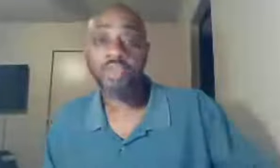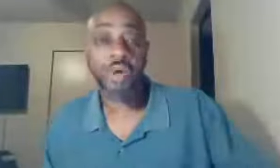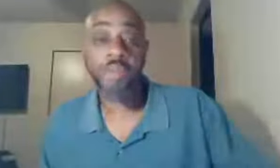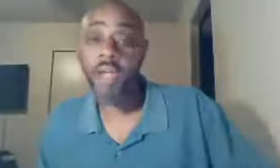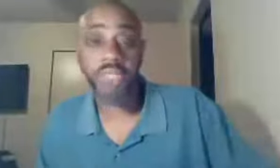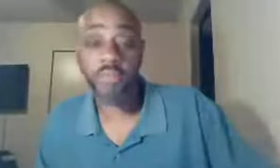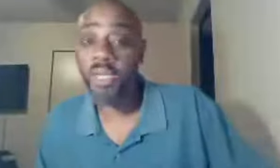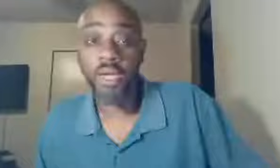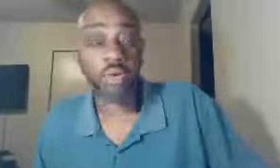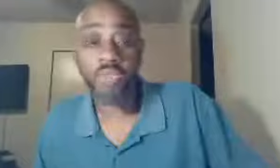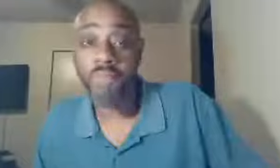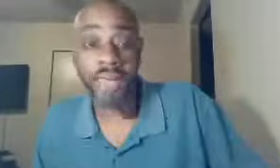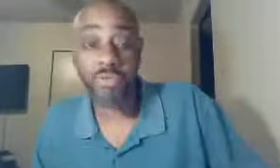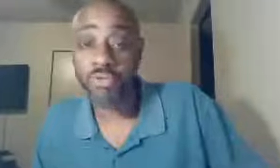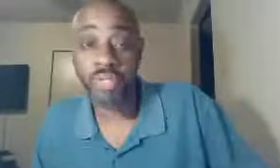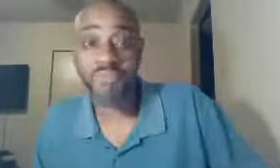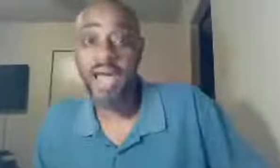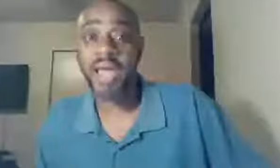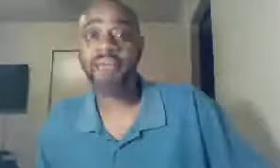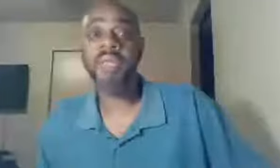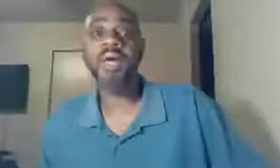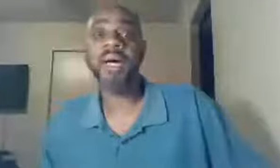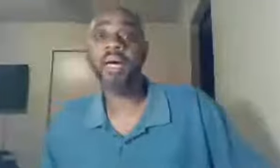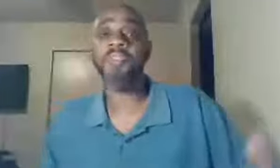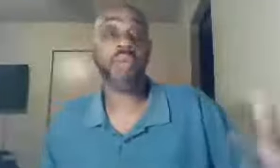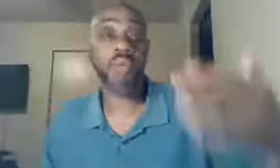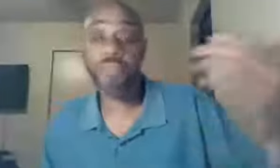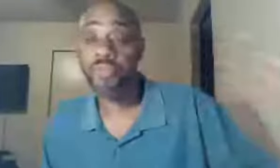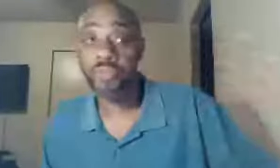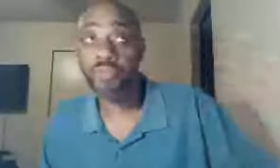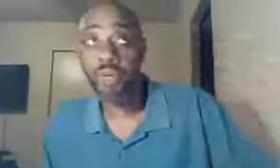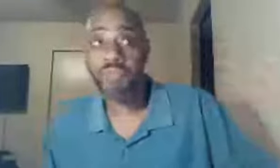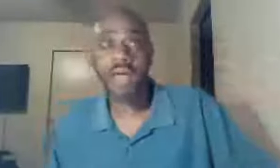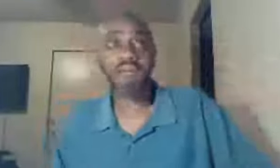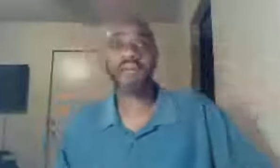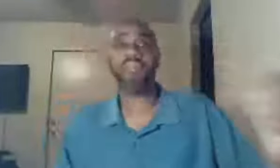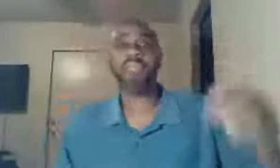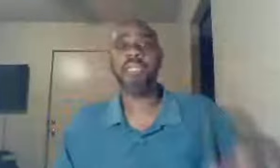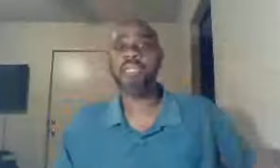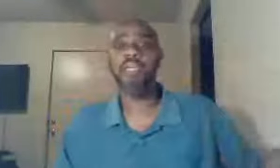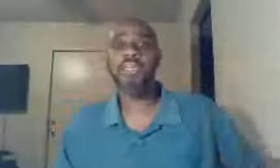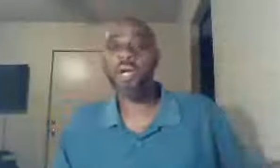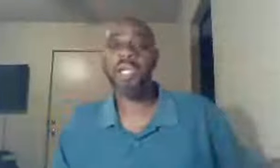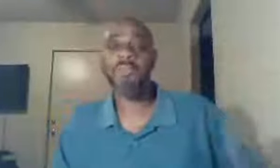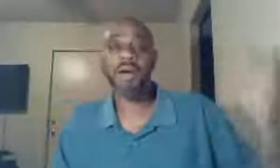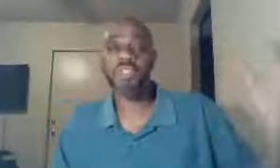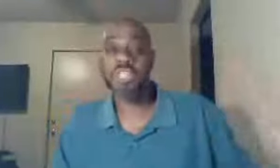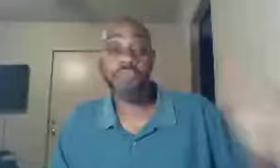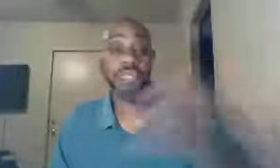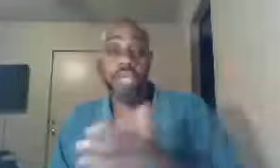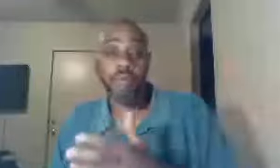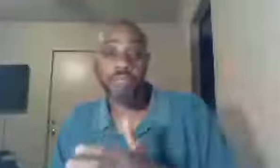who are perishing, we can go to Matthew 25, 31 through 45, I do believe, talking about sheep and goats,